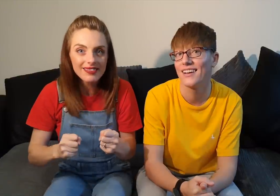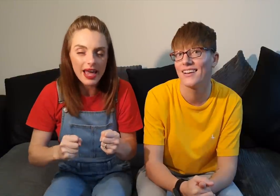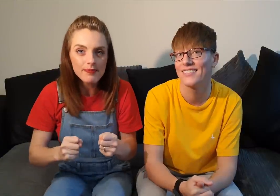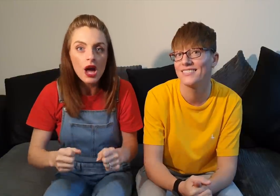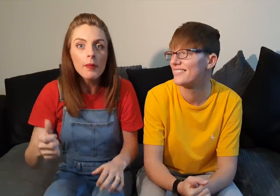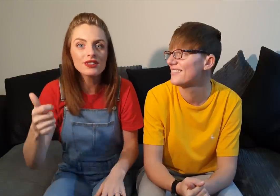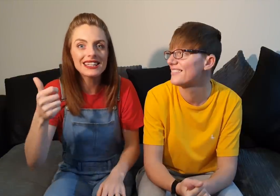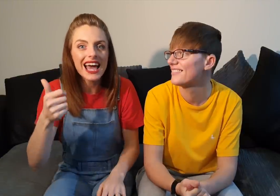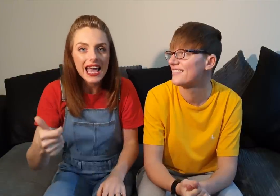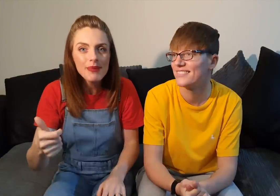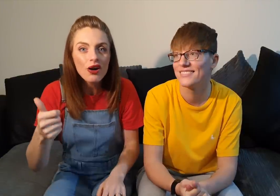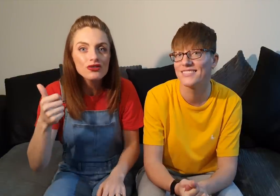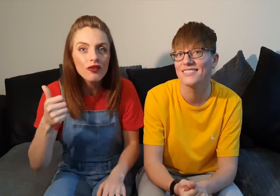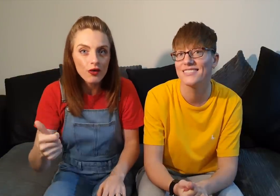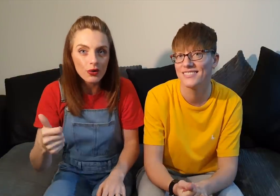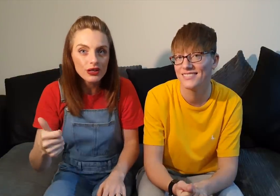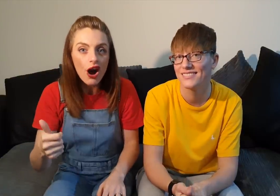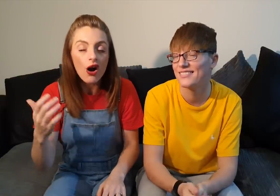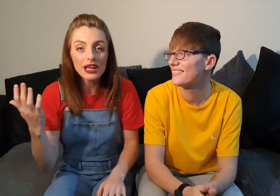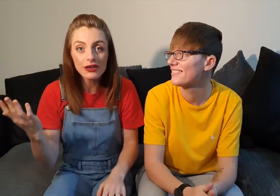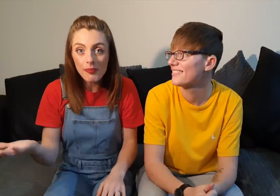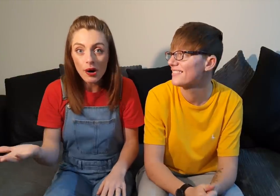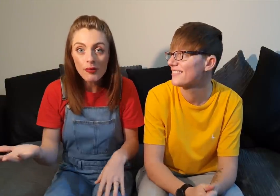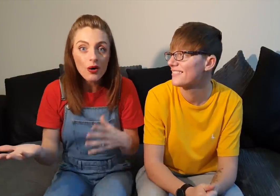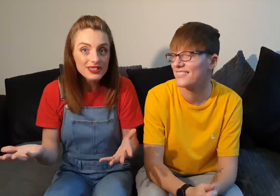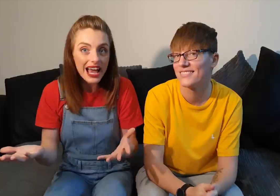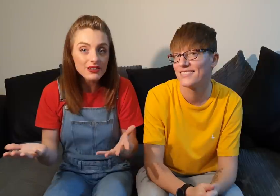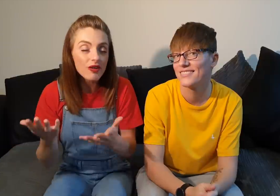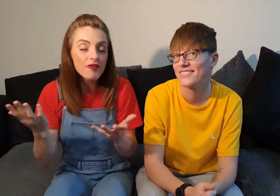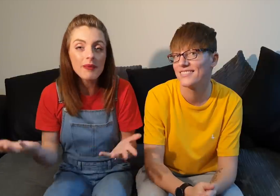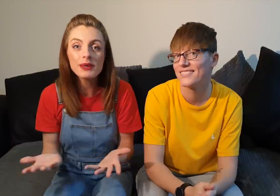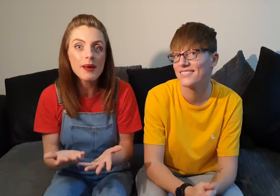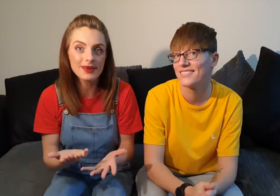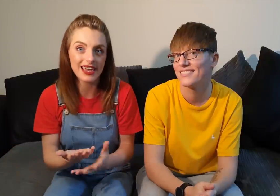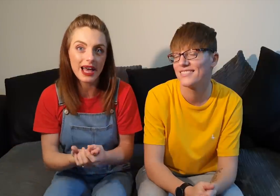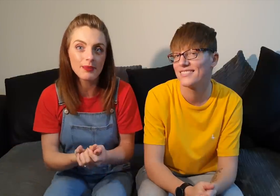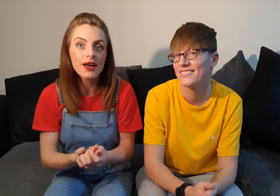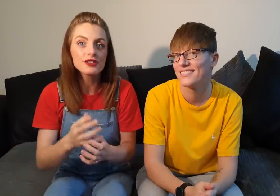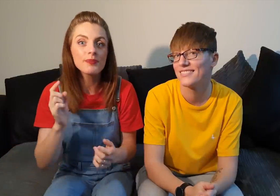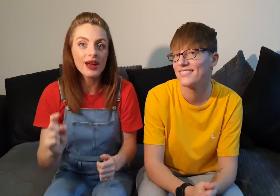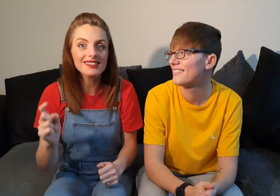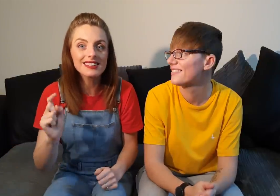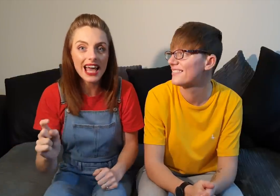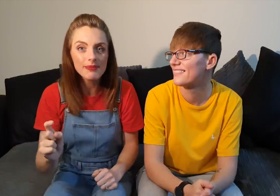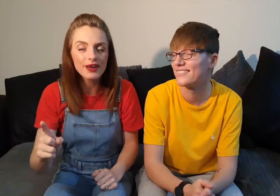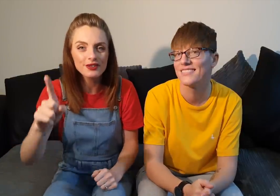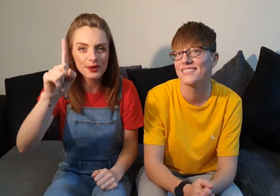them put a timer on your phone or get your mum or dad or a family member to help to press the timer to